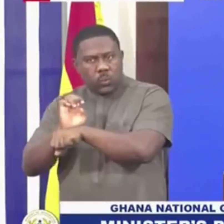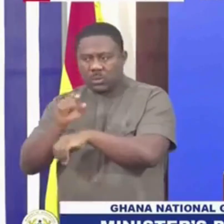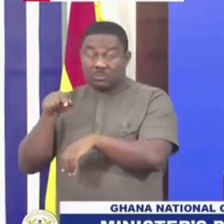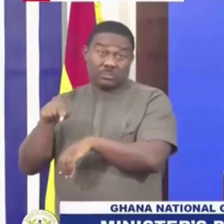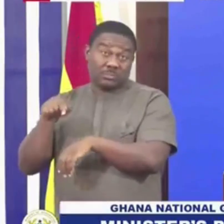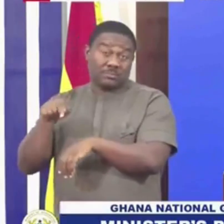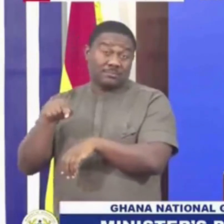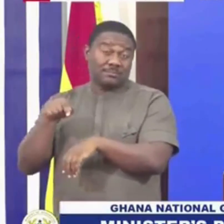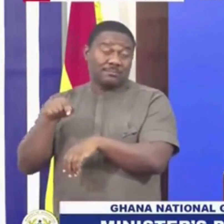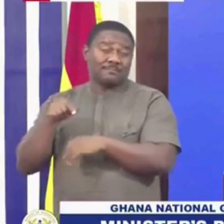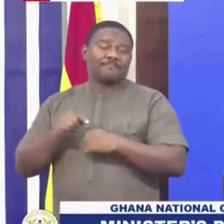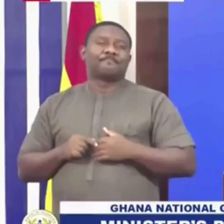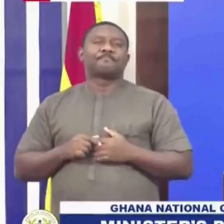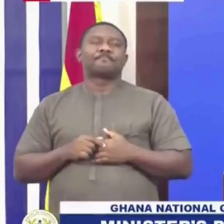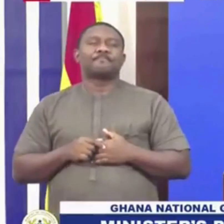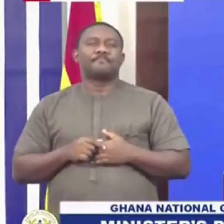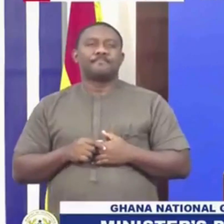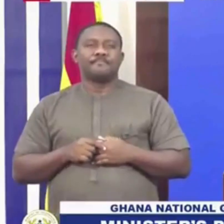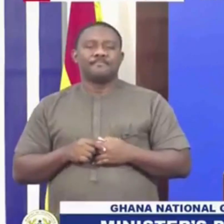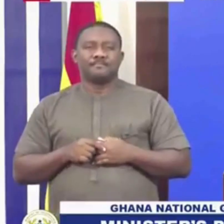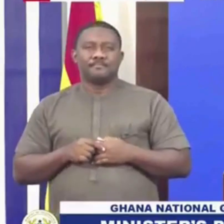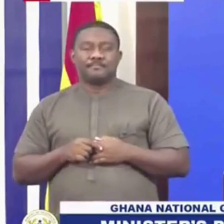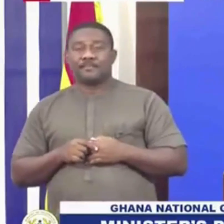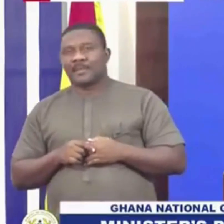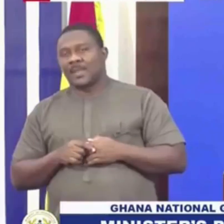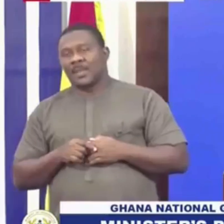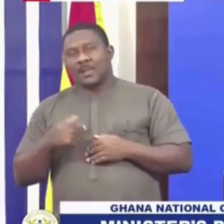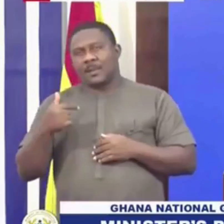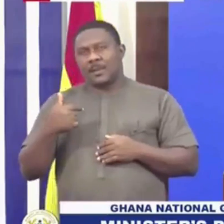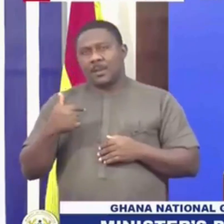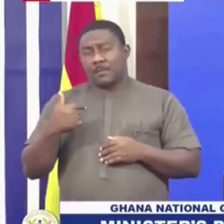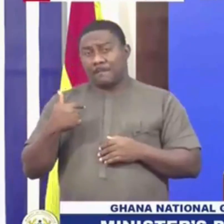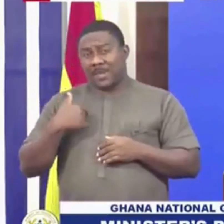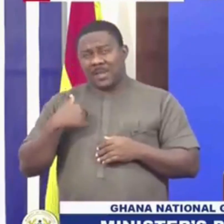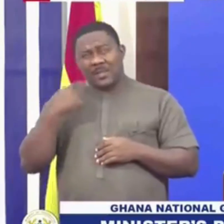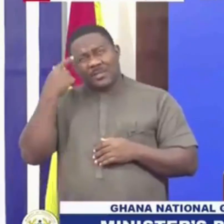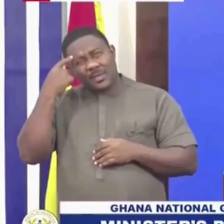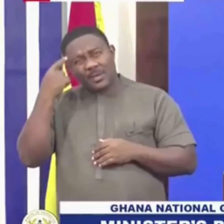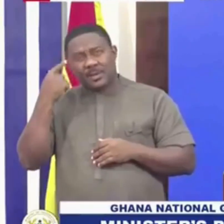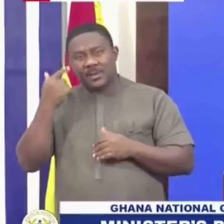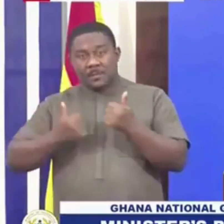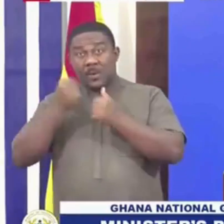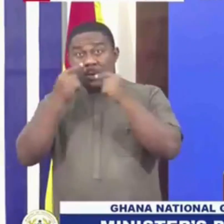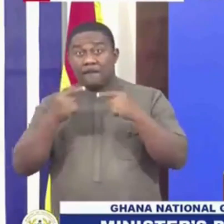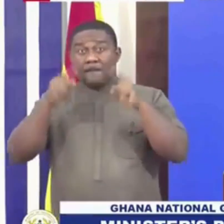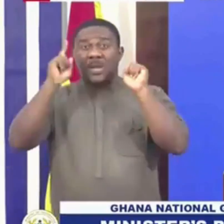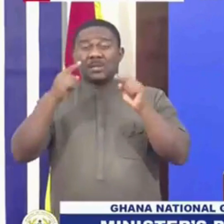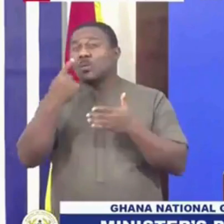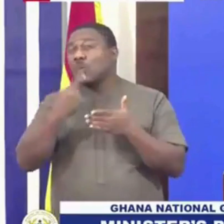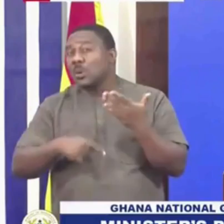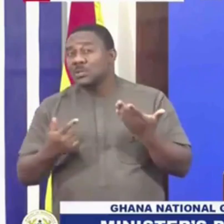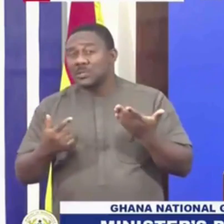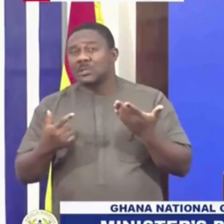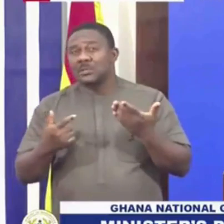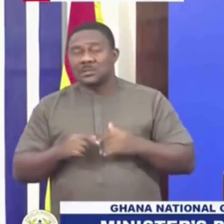But I think for me, what it's even more significant is the fact that we are able to actually